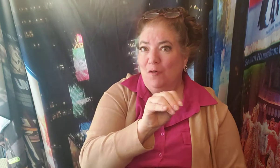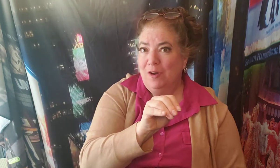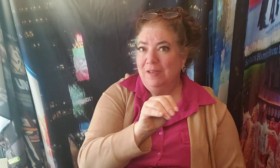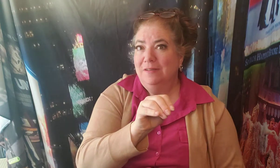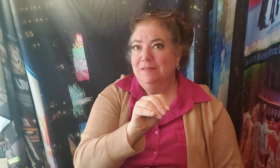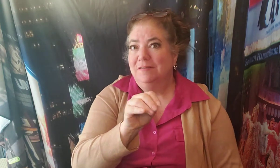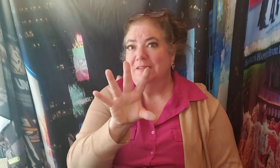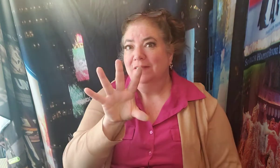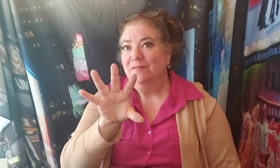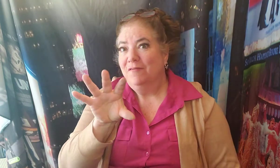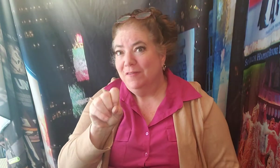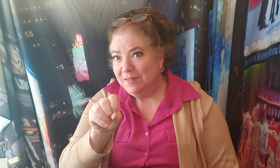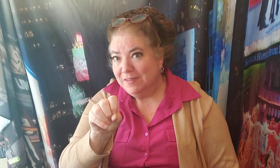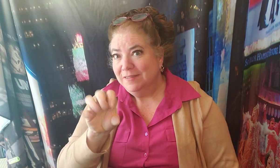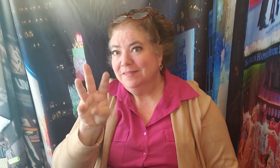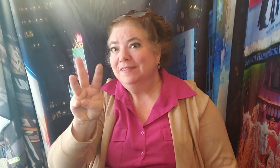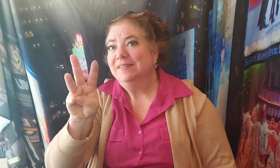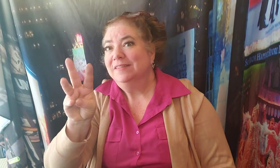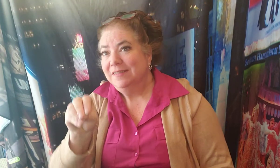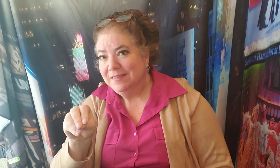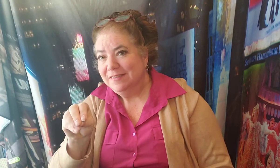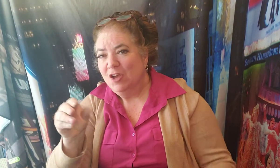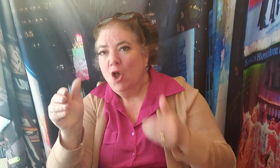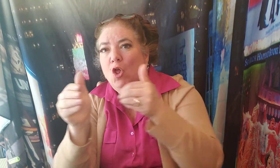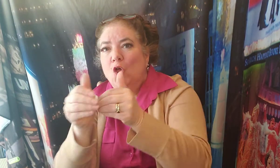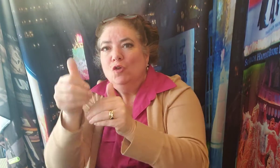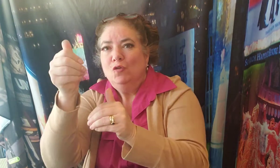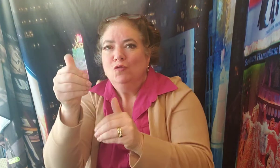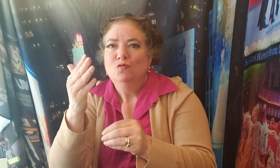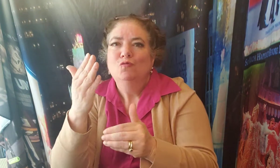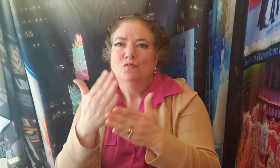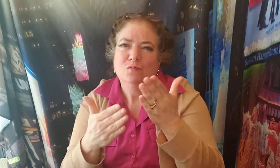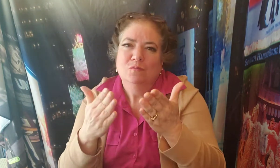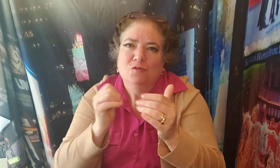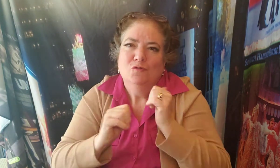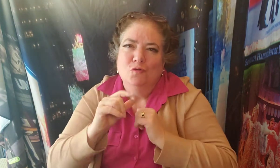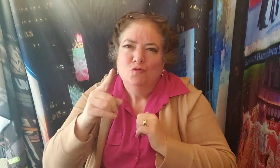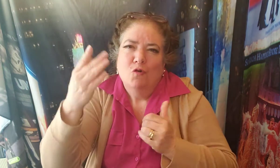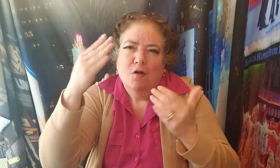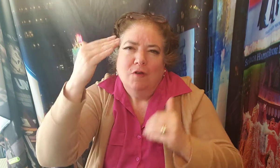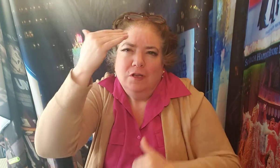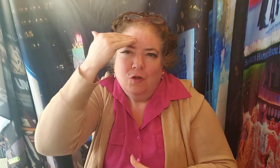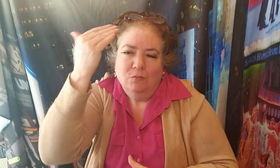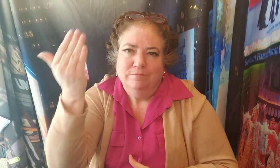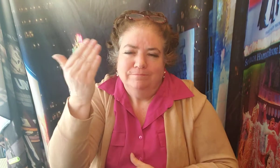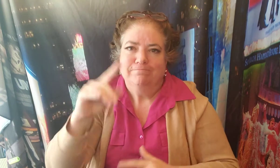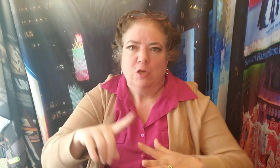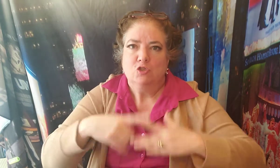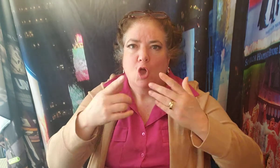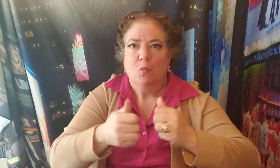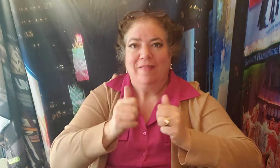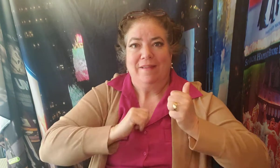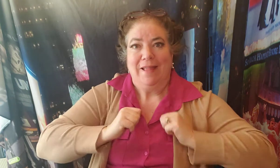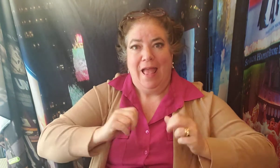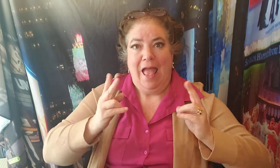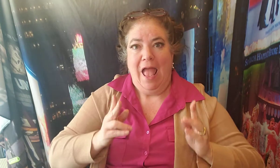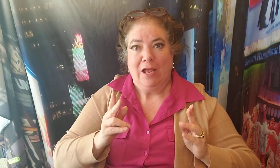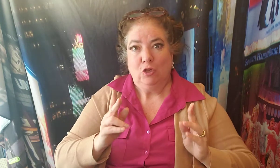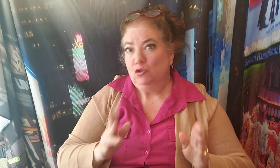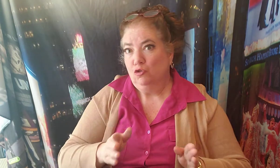and closer to the music that you're probably familiar with. Let me start with an actress who was named June, June